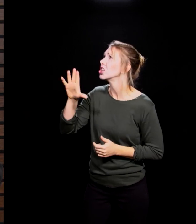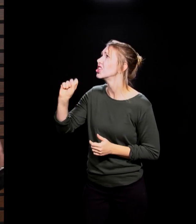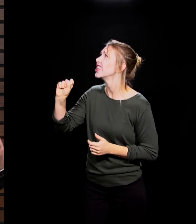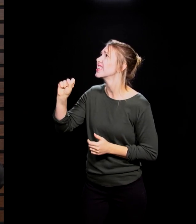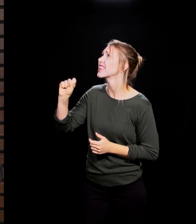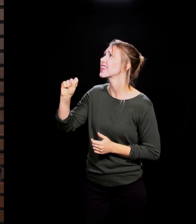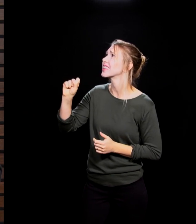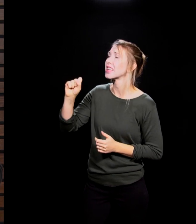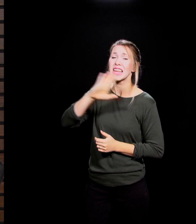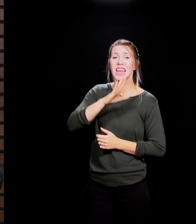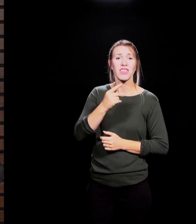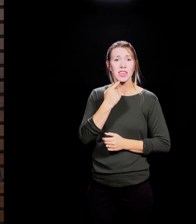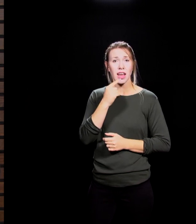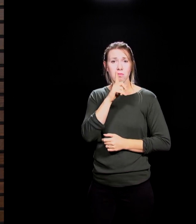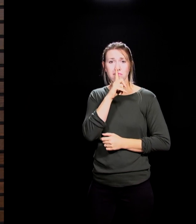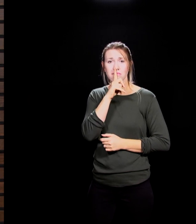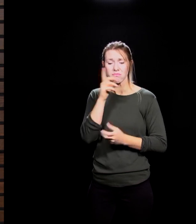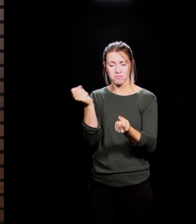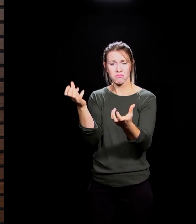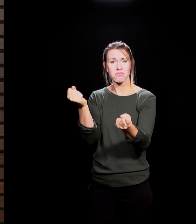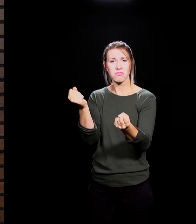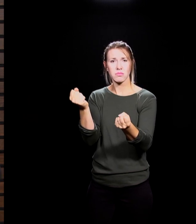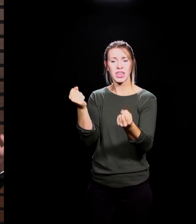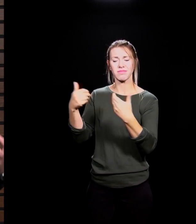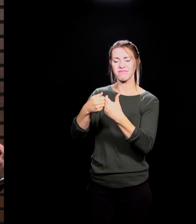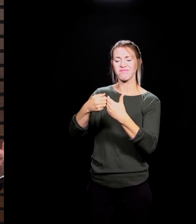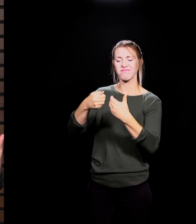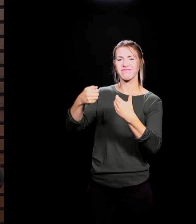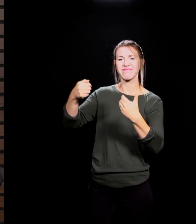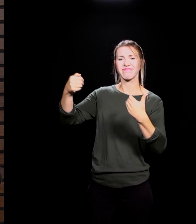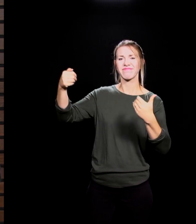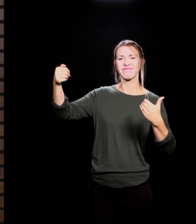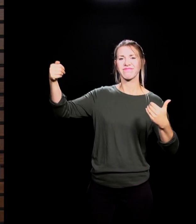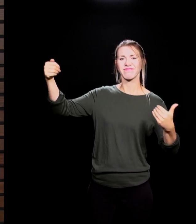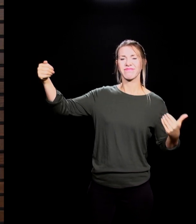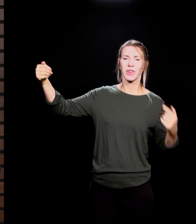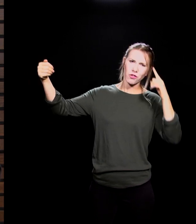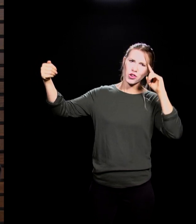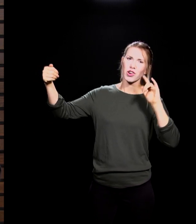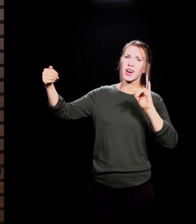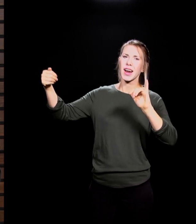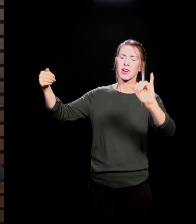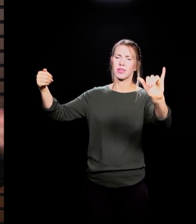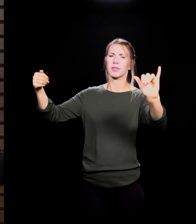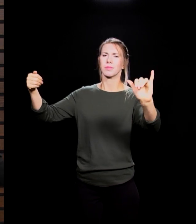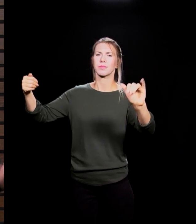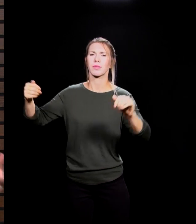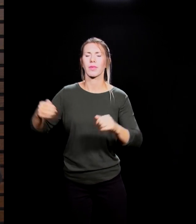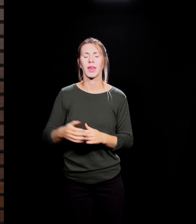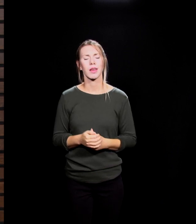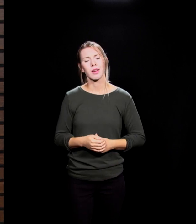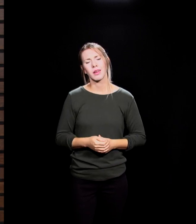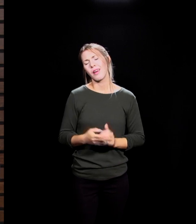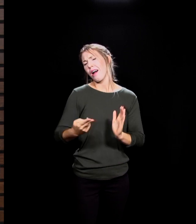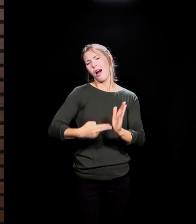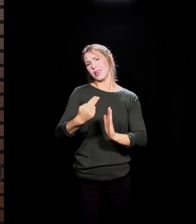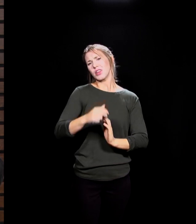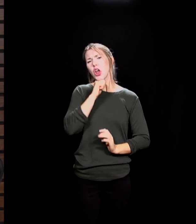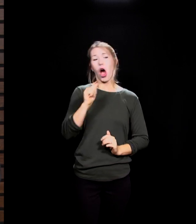our lives and all of eternity apart from Him. As I said last week, it's not a reality that God gets everyone on the bus somehow. We've got to call upon